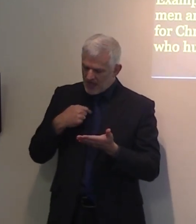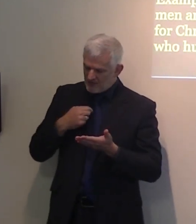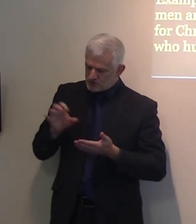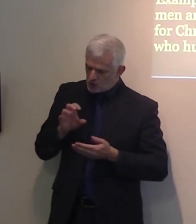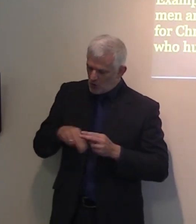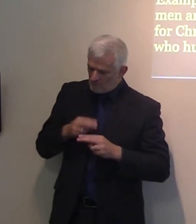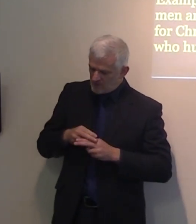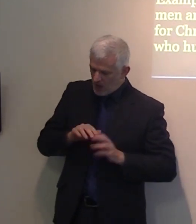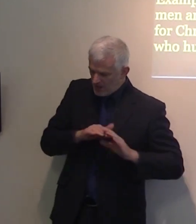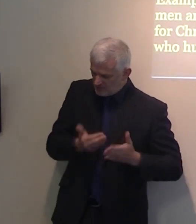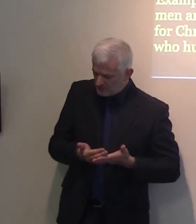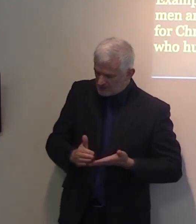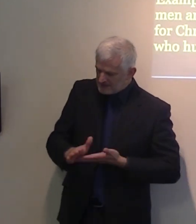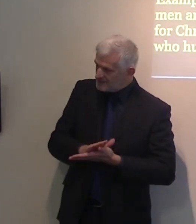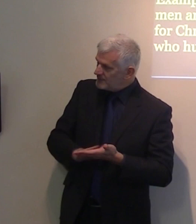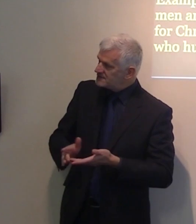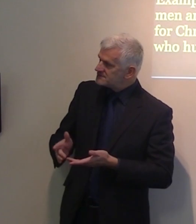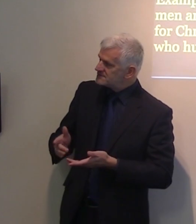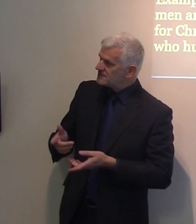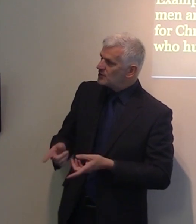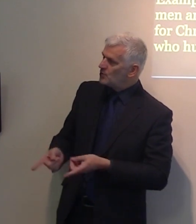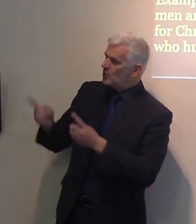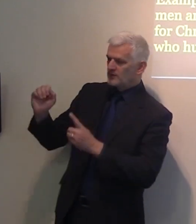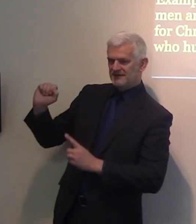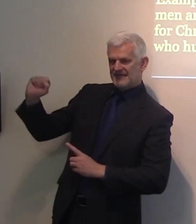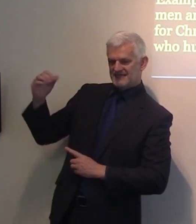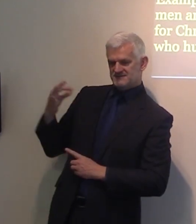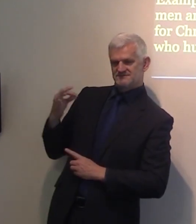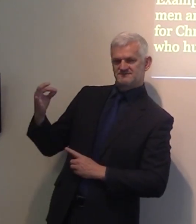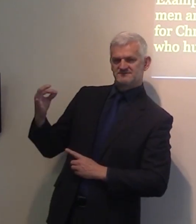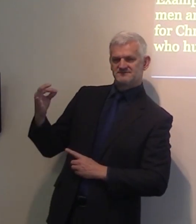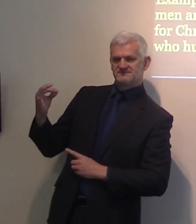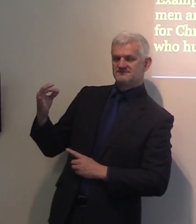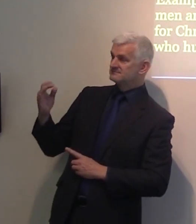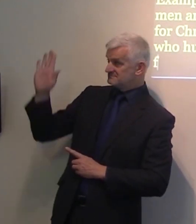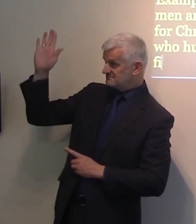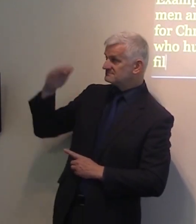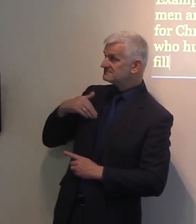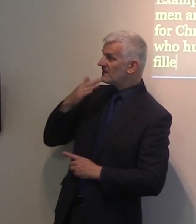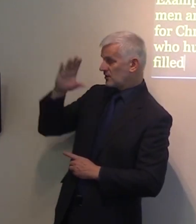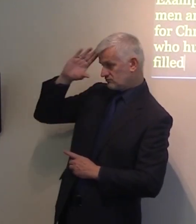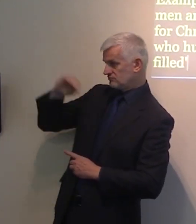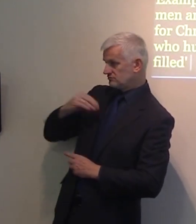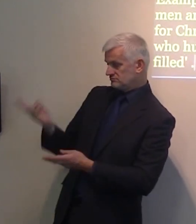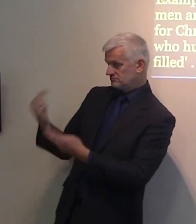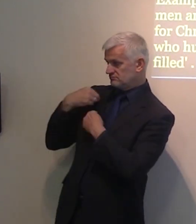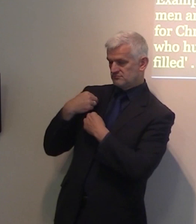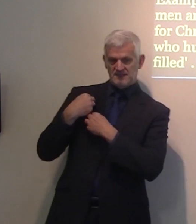by being his ambassadors before sinners, that sinners also will hunger and thirst after